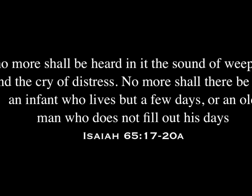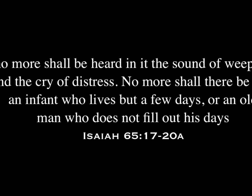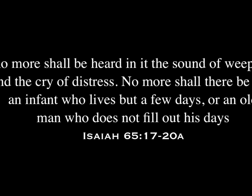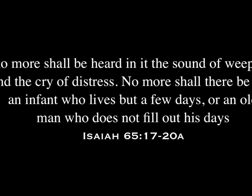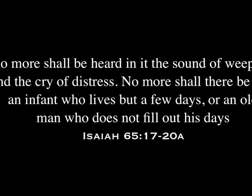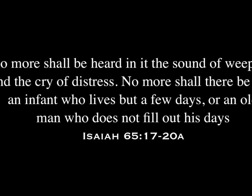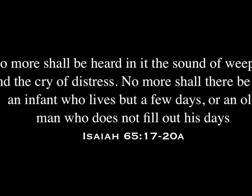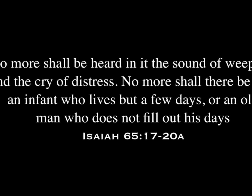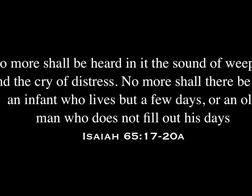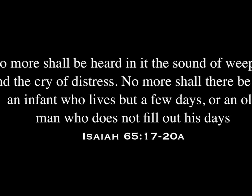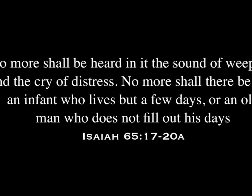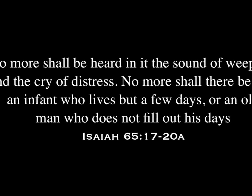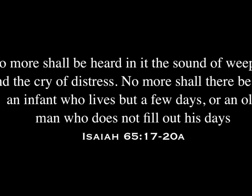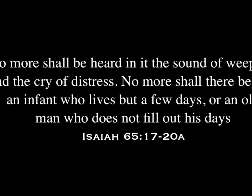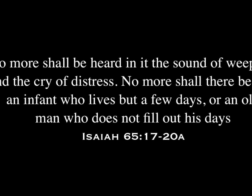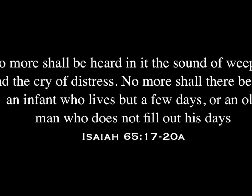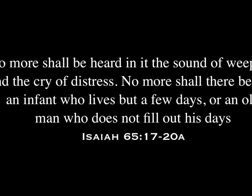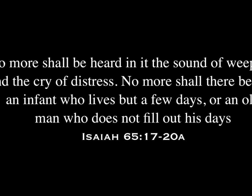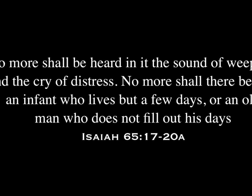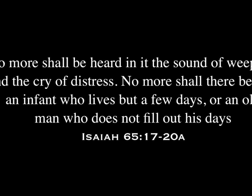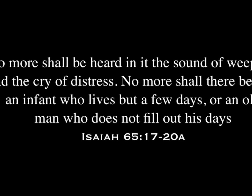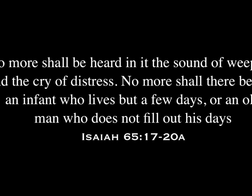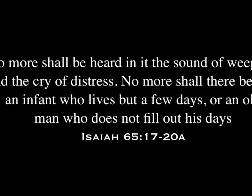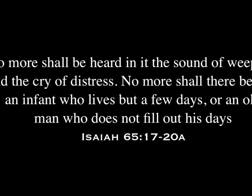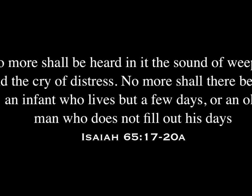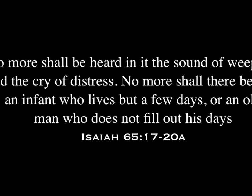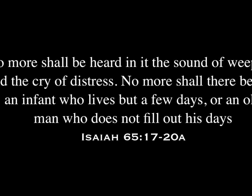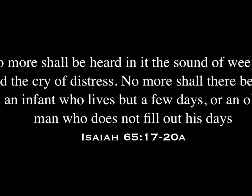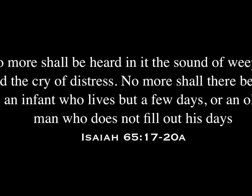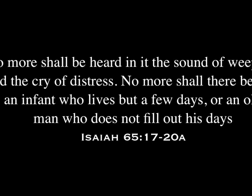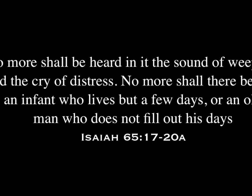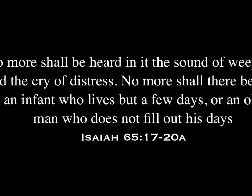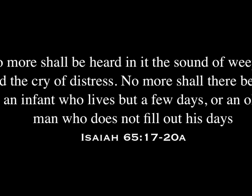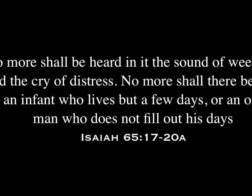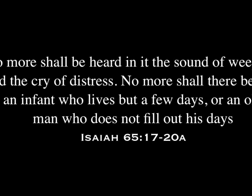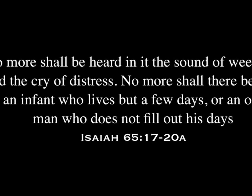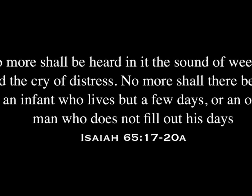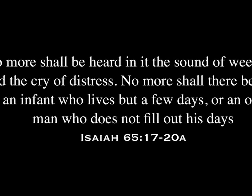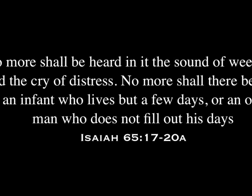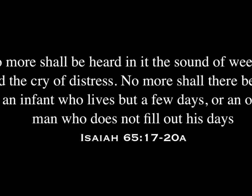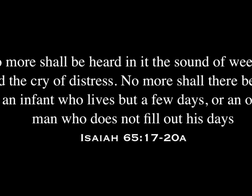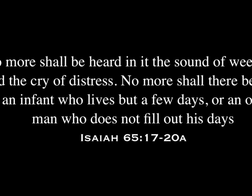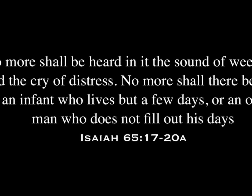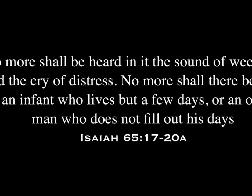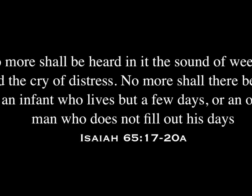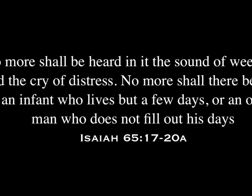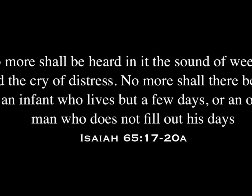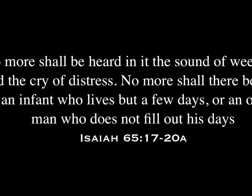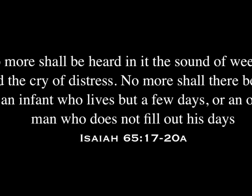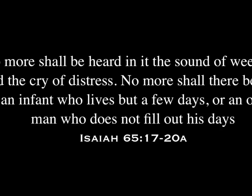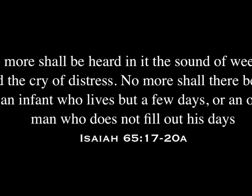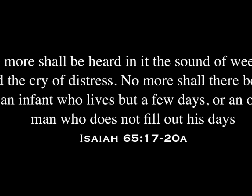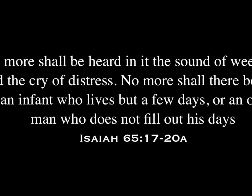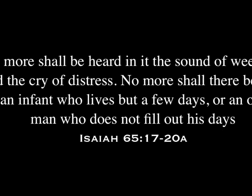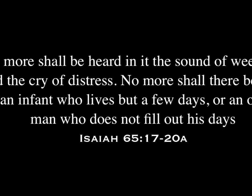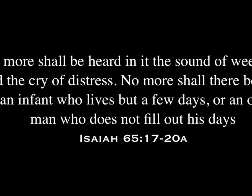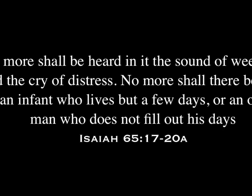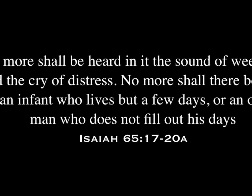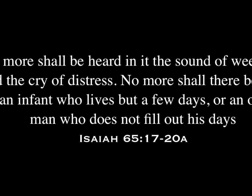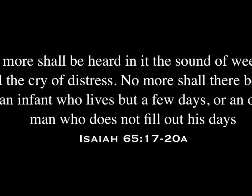No more shall be heard in it the sound of weeping and the cry of distress. No more shall there be in it an infant who lives but a few days, or